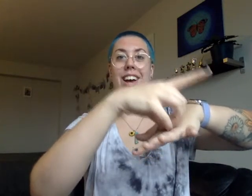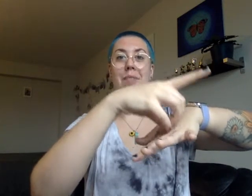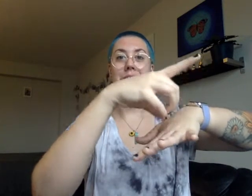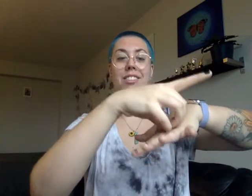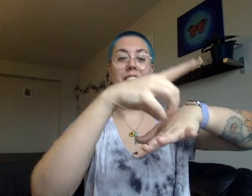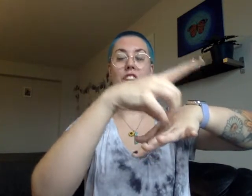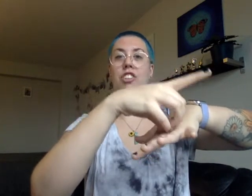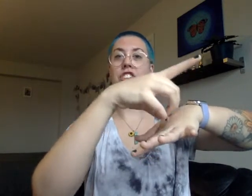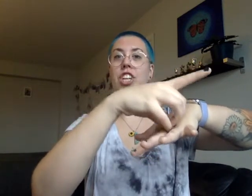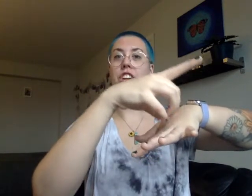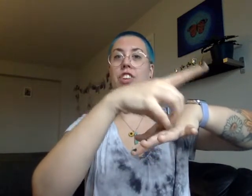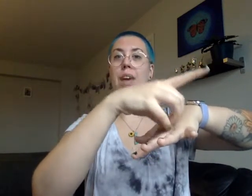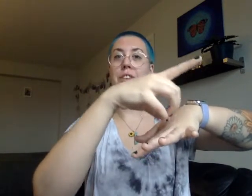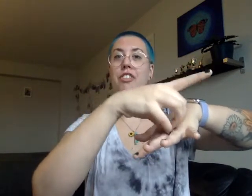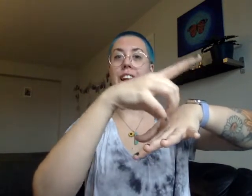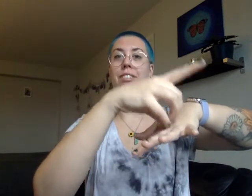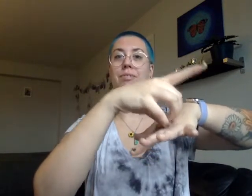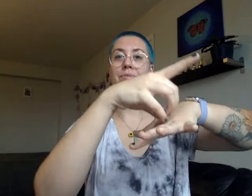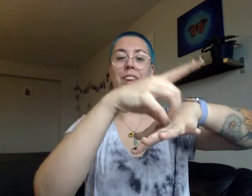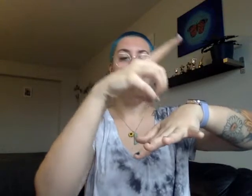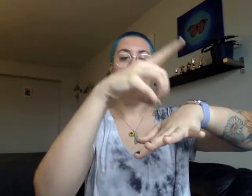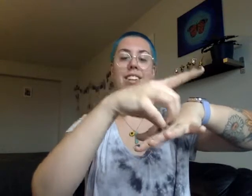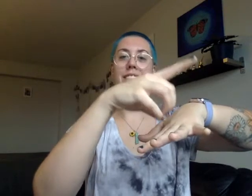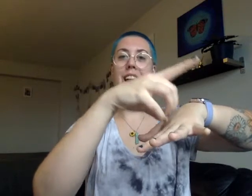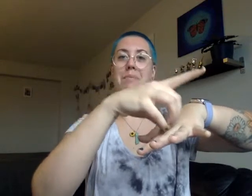Diamond. Like you're touching your diamond ring. Diamond.